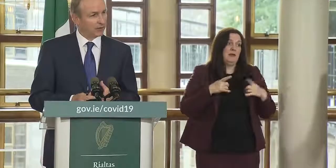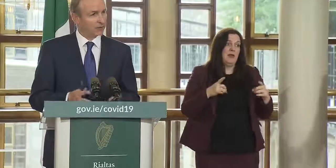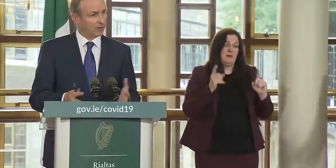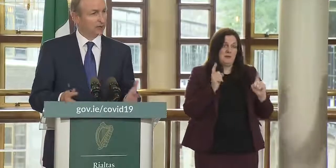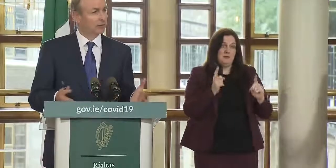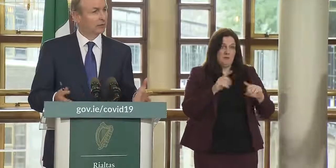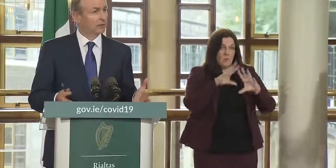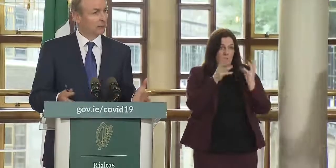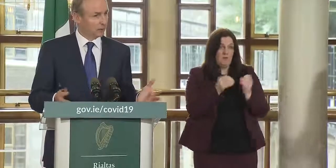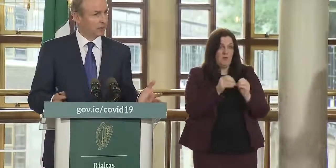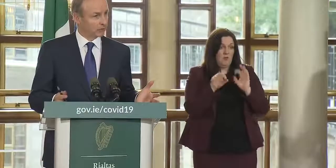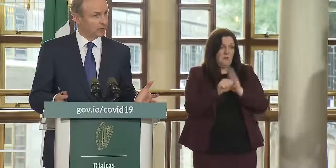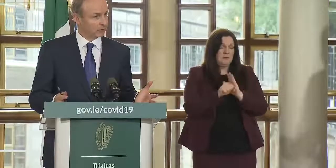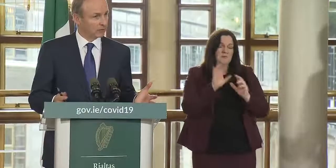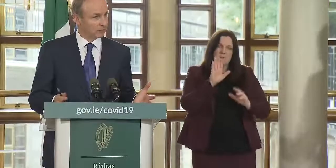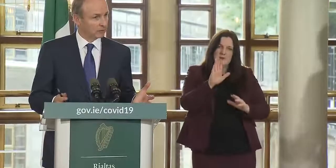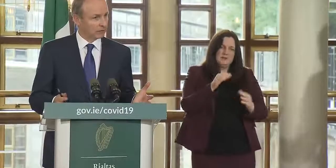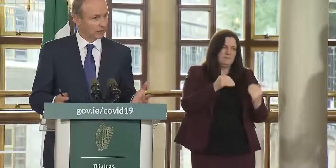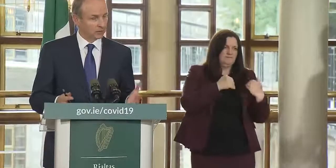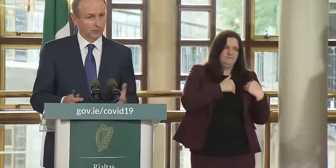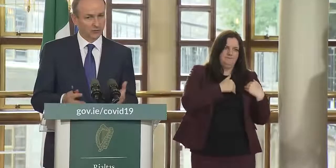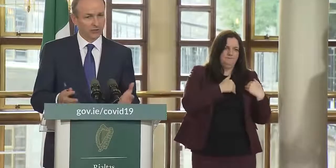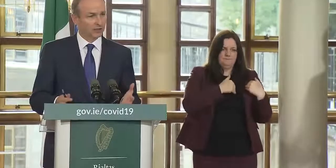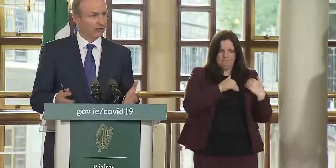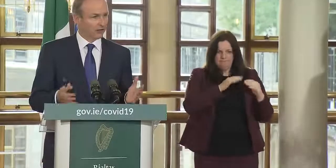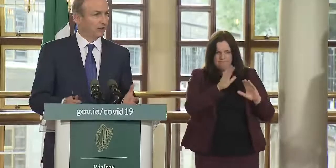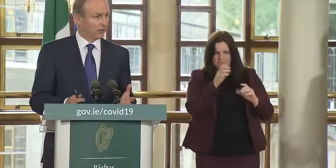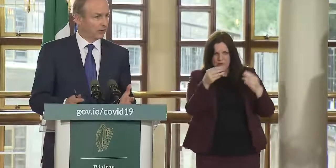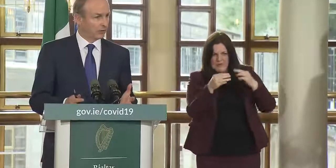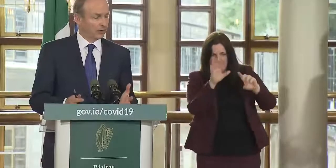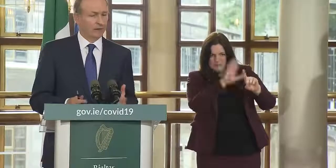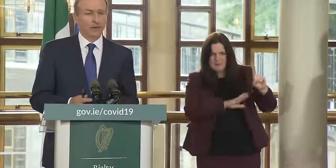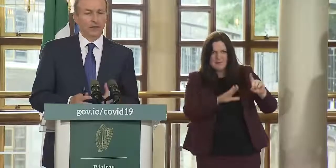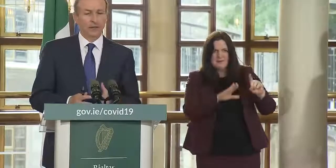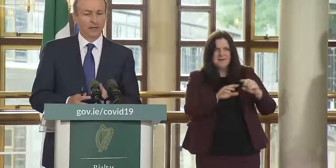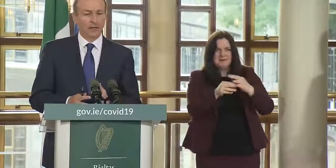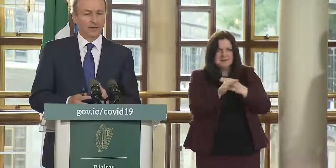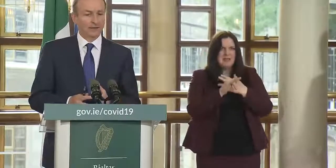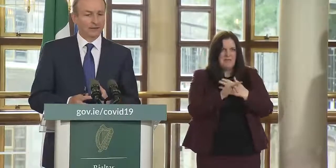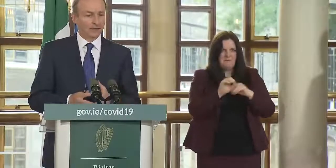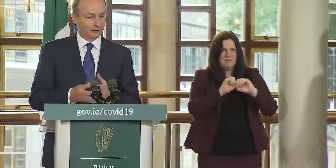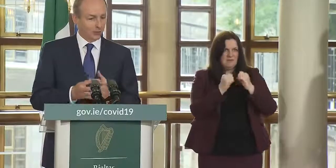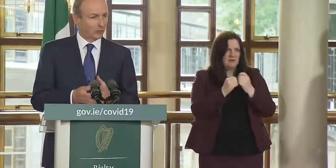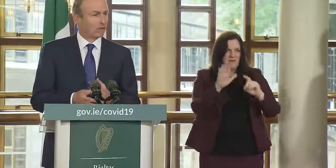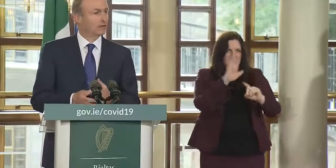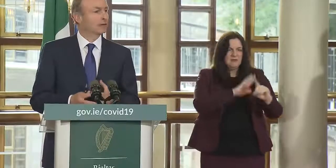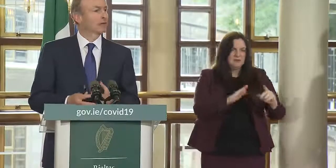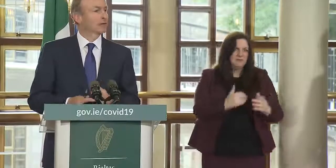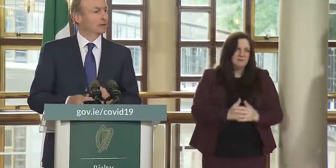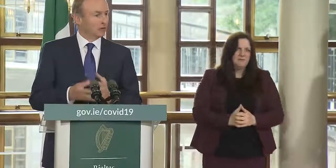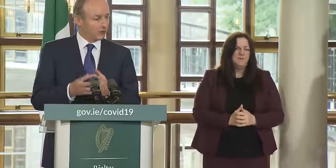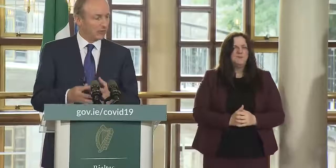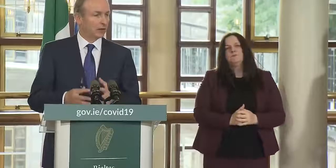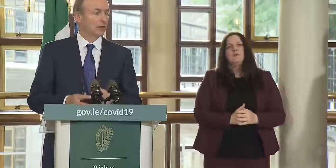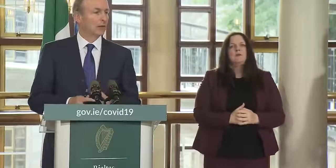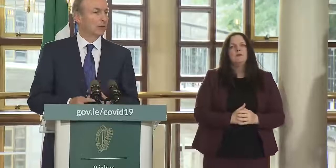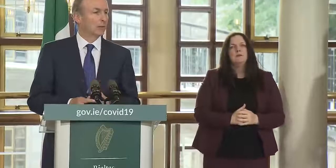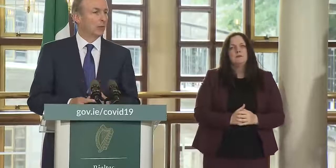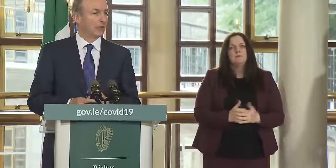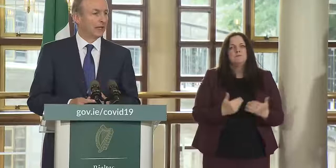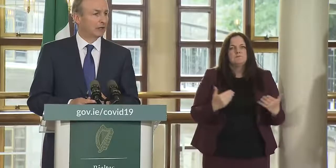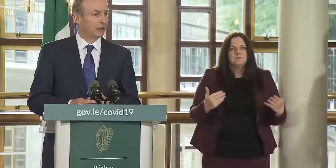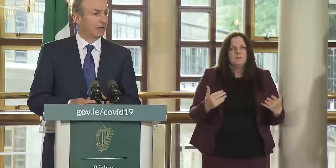responsibility to protect the people of the country and to keep society safe and it's the government receiving